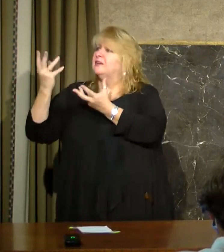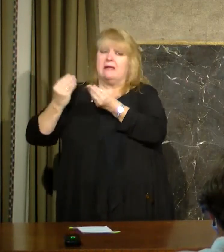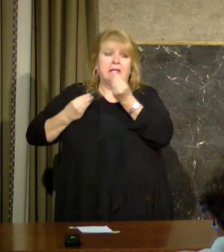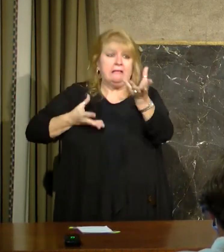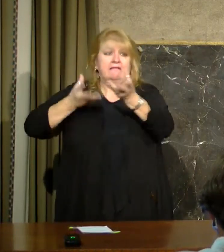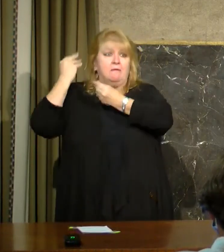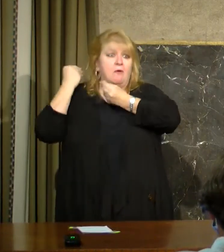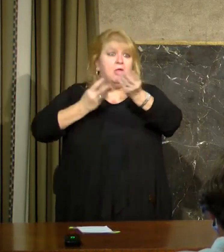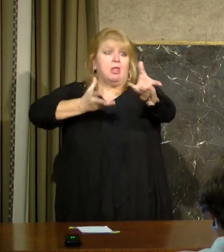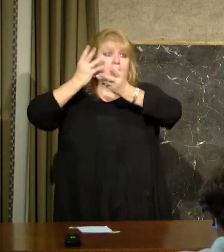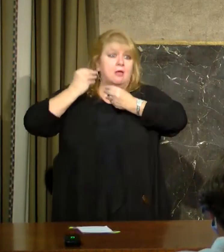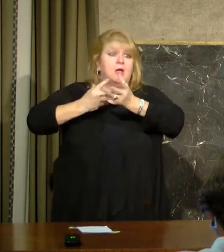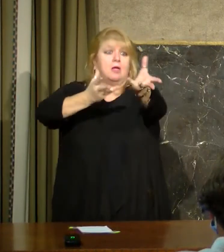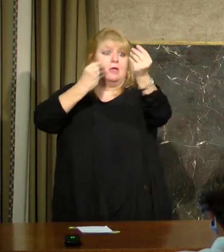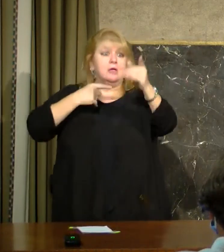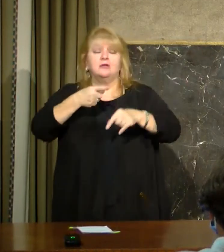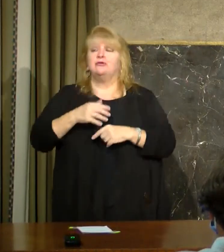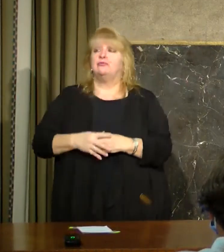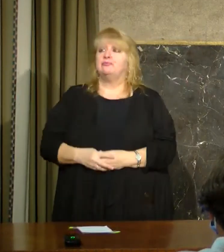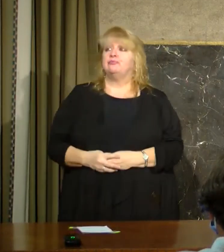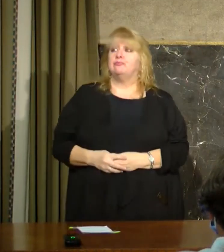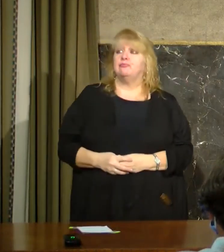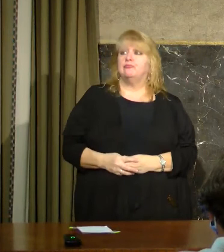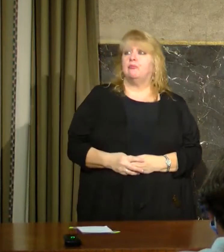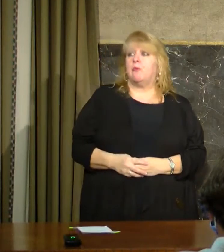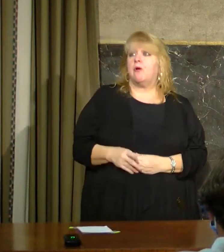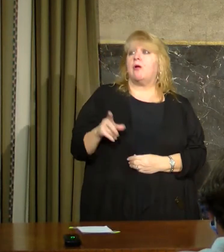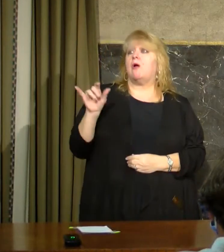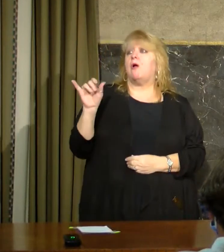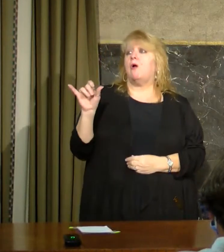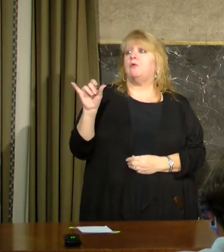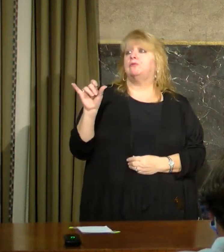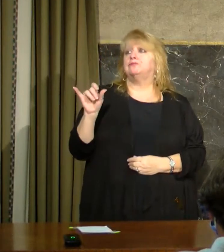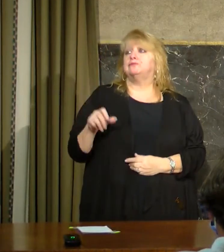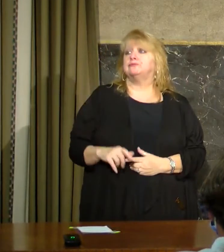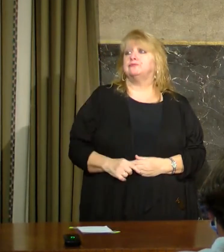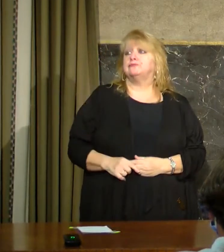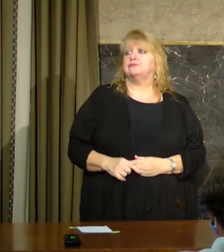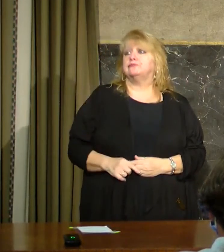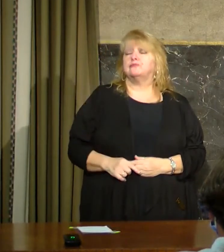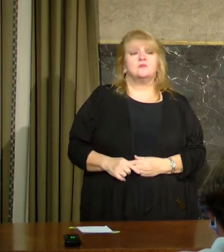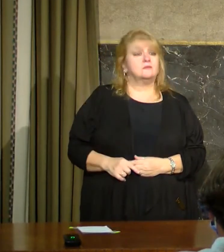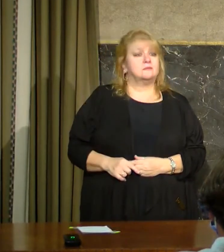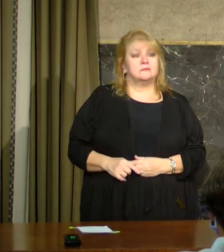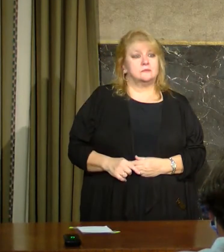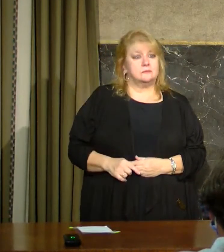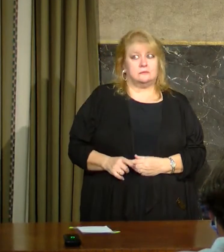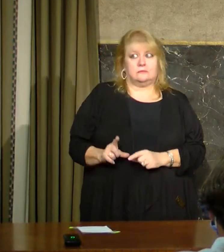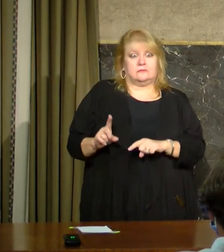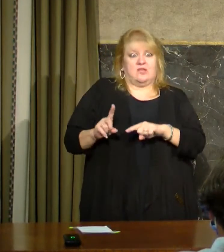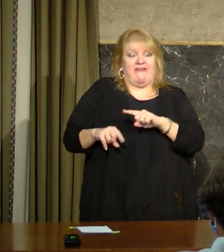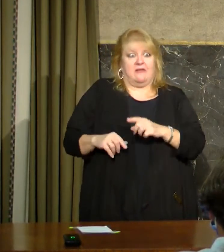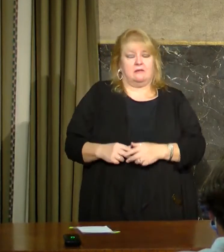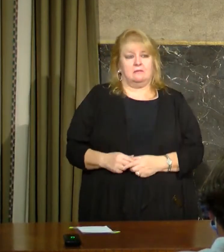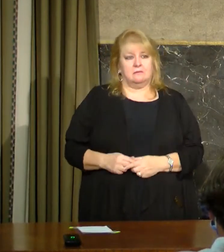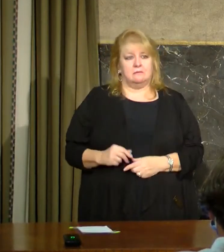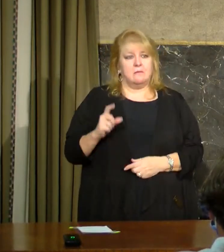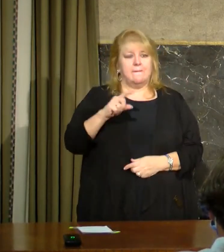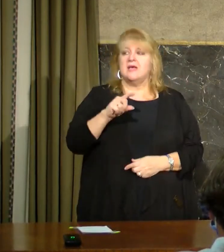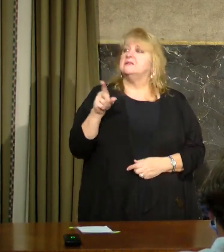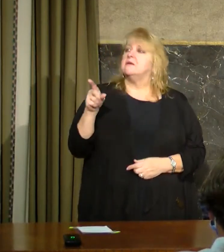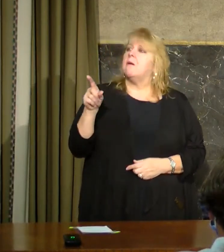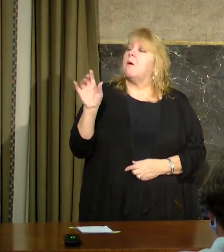people to then act on all of that guidance. And we really have to do